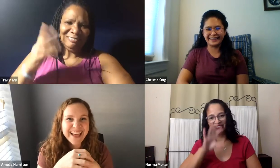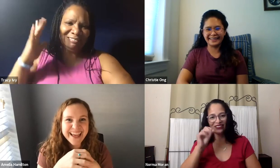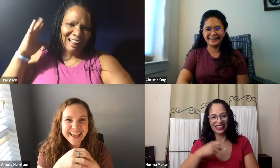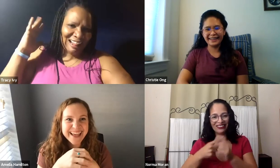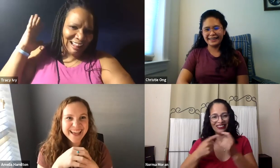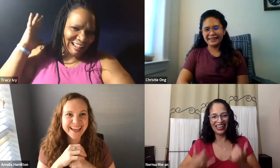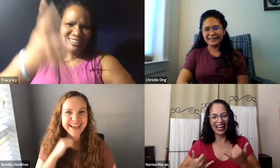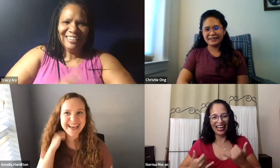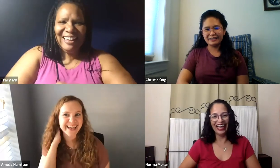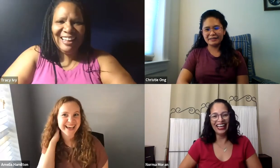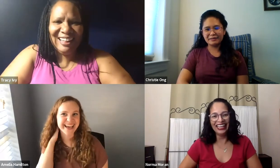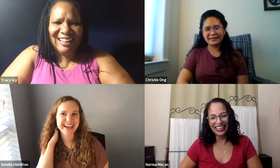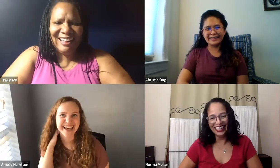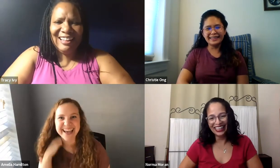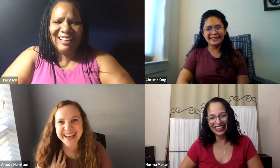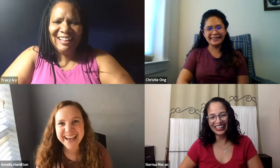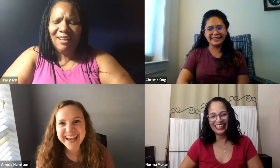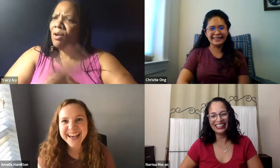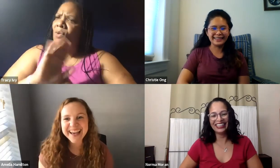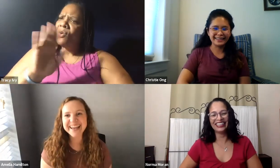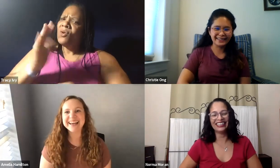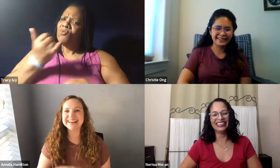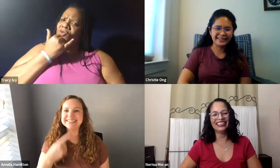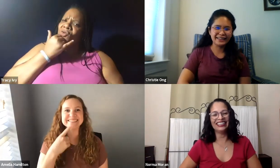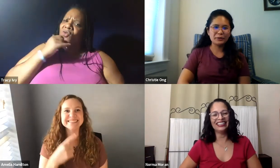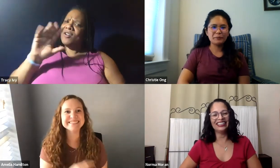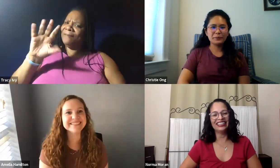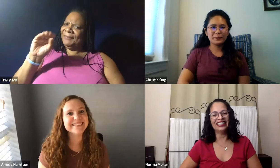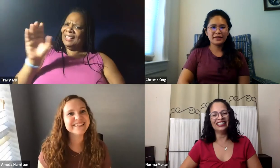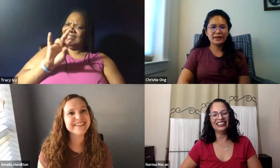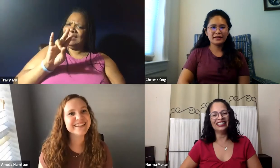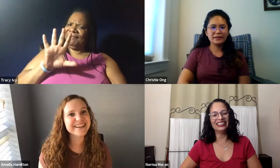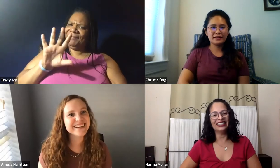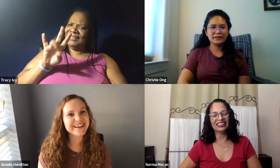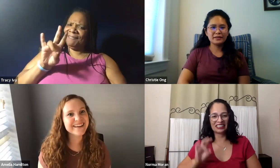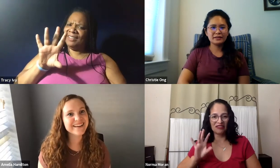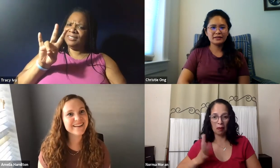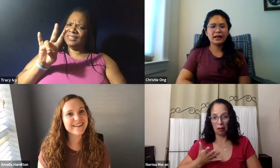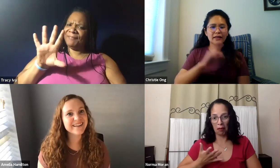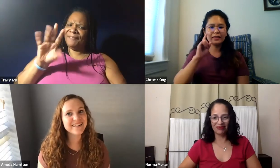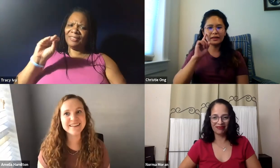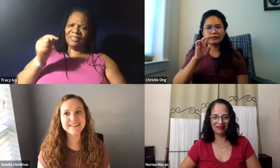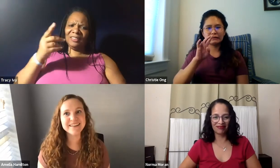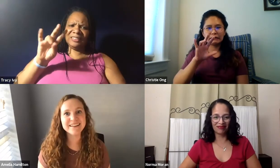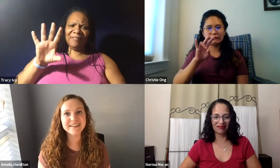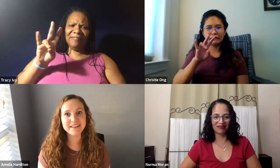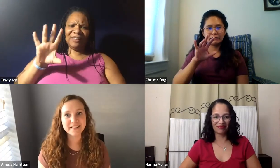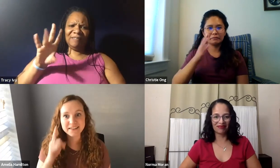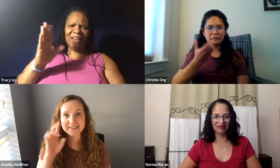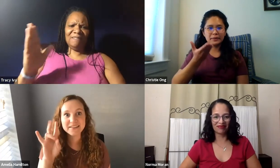Yeah, we're going to be having one, but it's the 100th. It's going to be for another 50 years. It's going to be a while. Well, we'll wait a second. If we had a 50th anniversary,